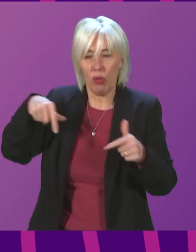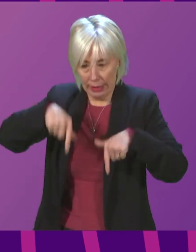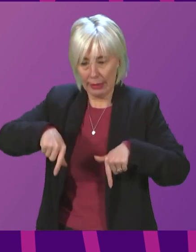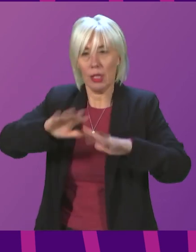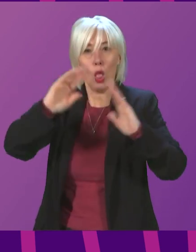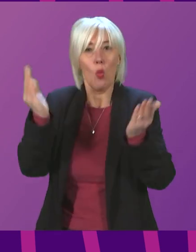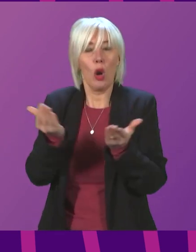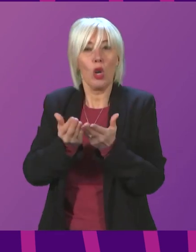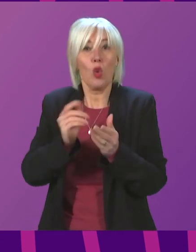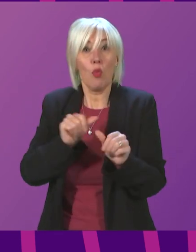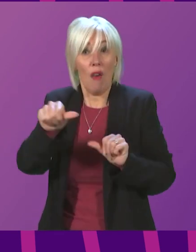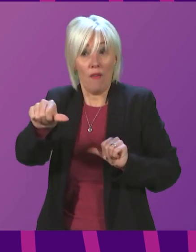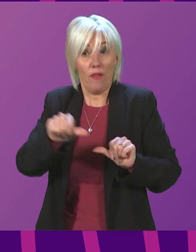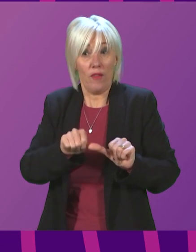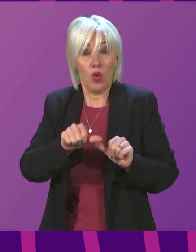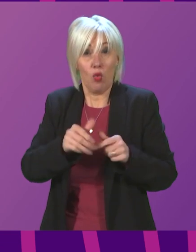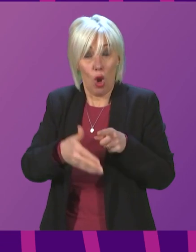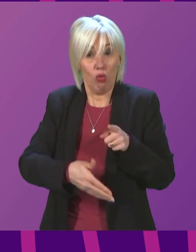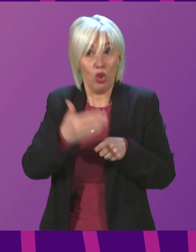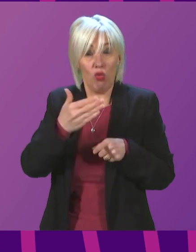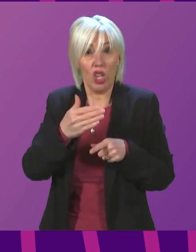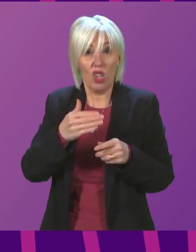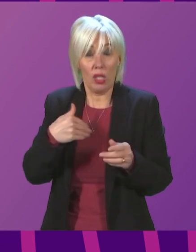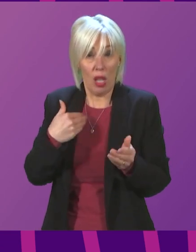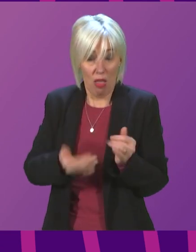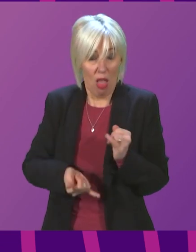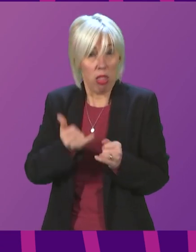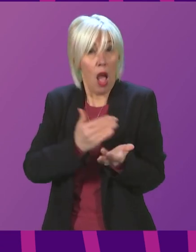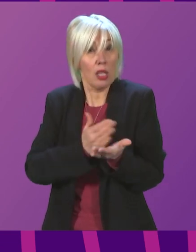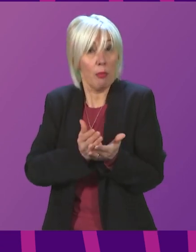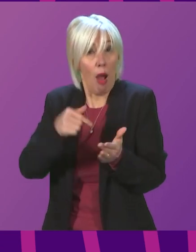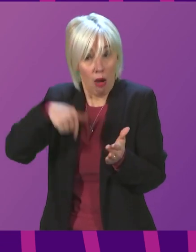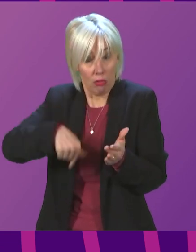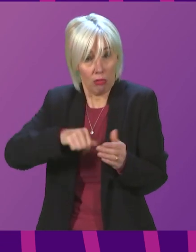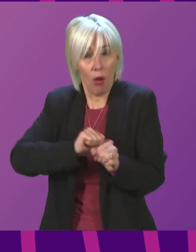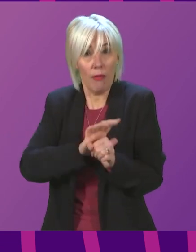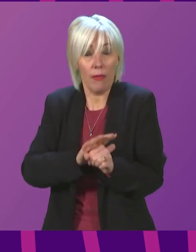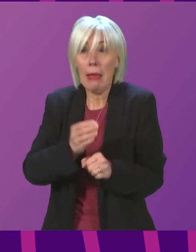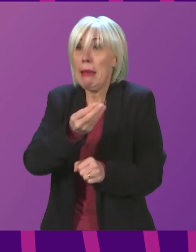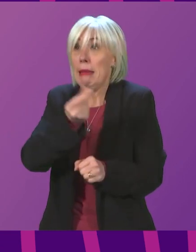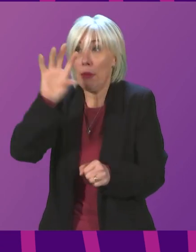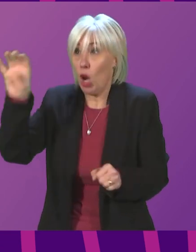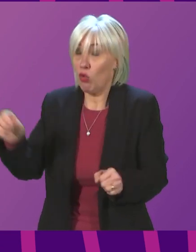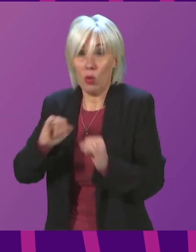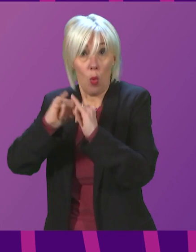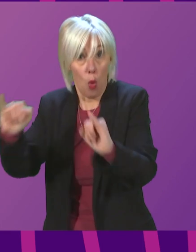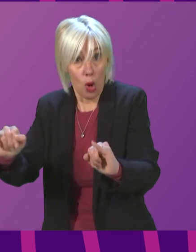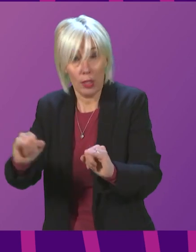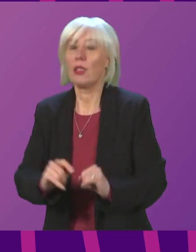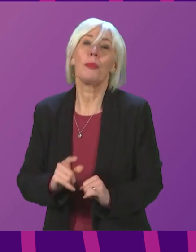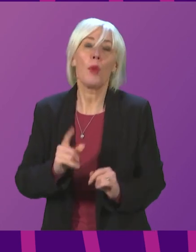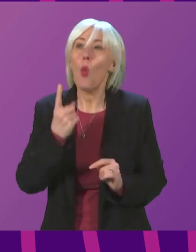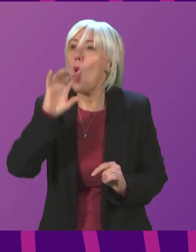had far fewer restrictions in the latter phase of this pandemic than some other countries have had. No country has the